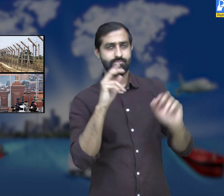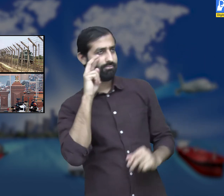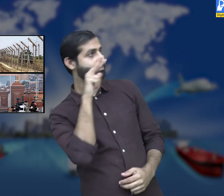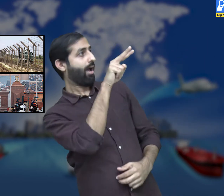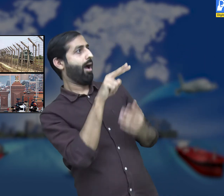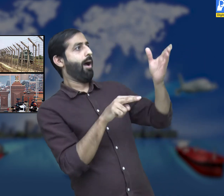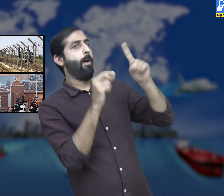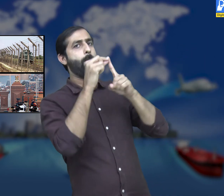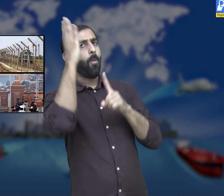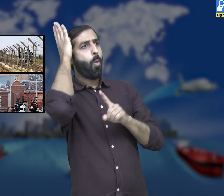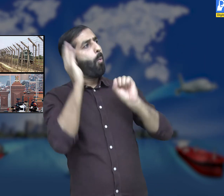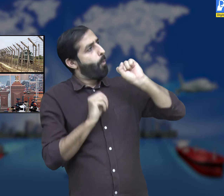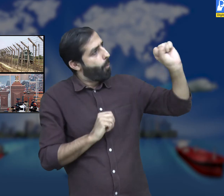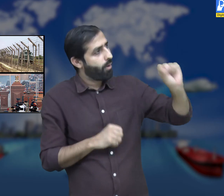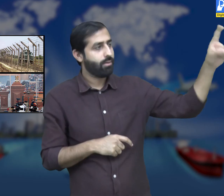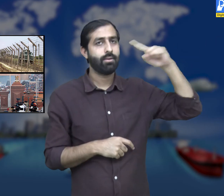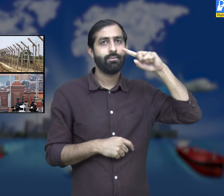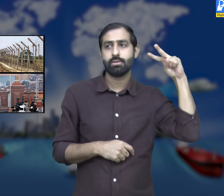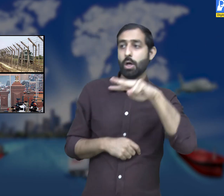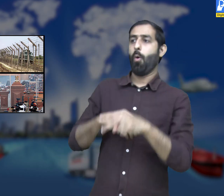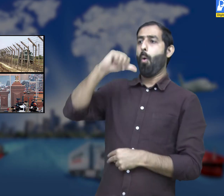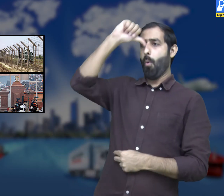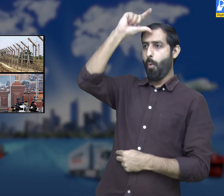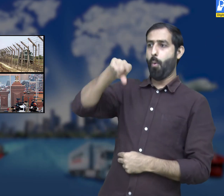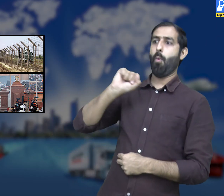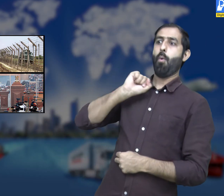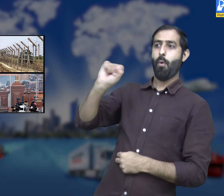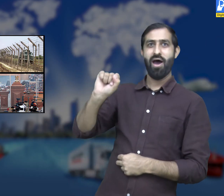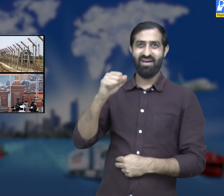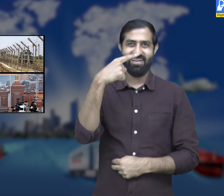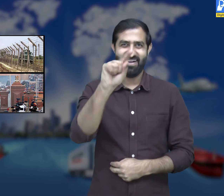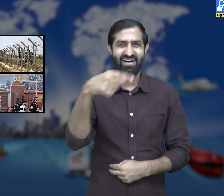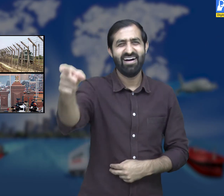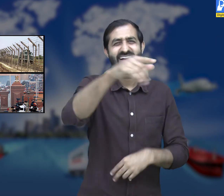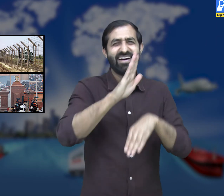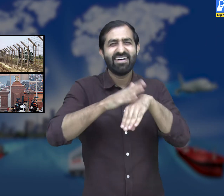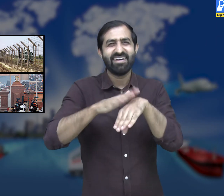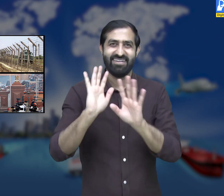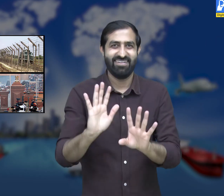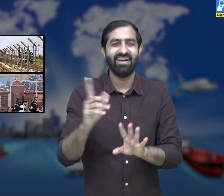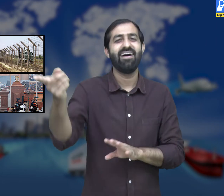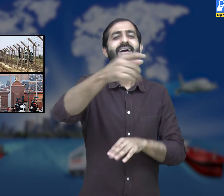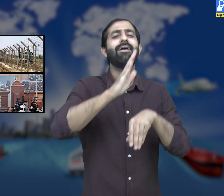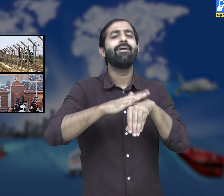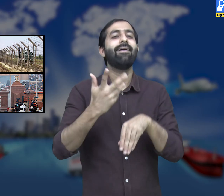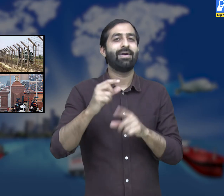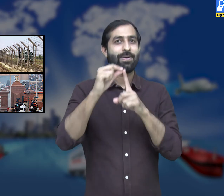The governments of both the countries are responsible to develop and maintain their roads. You must